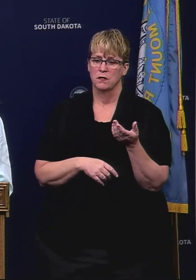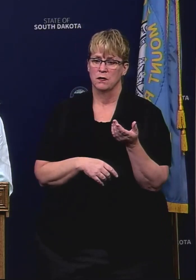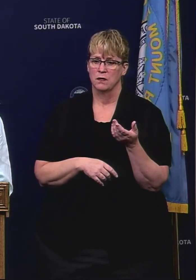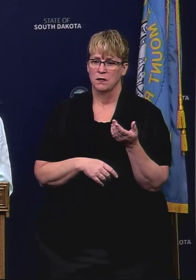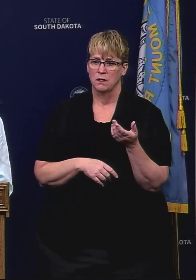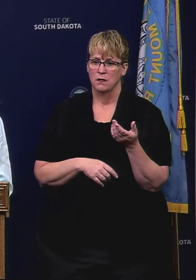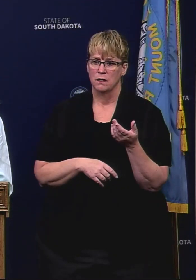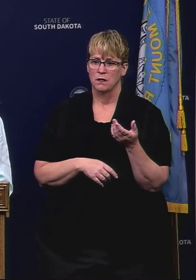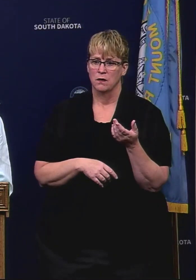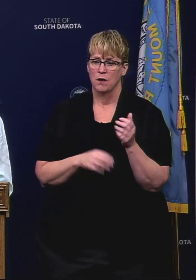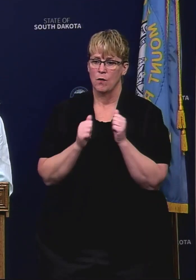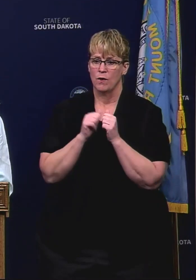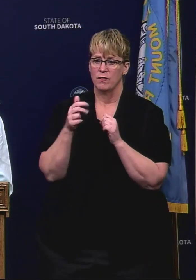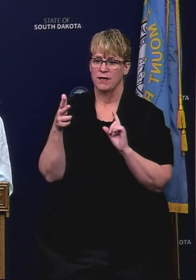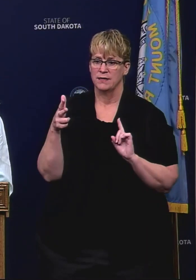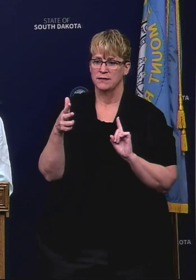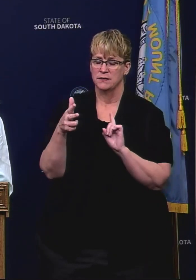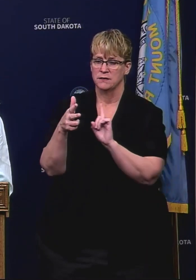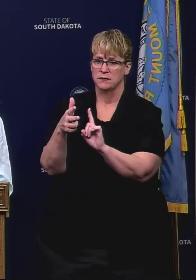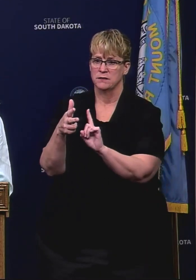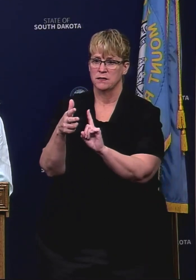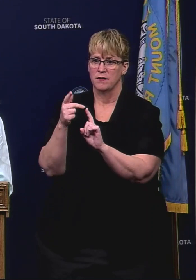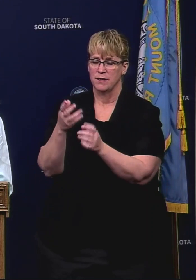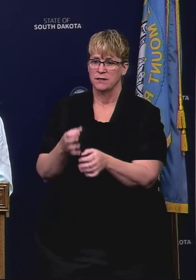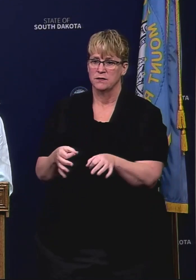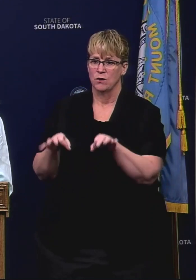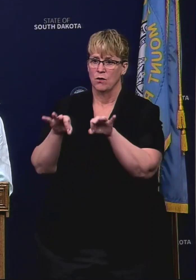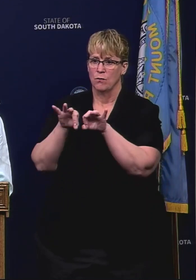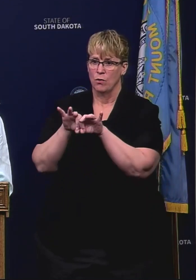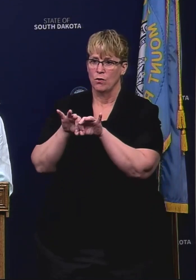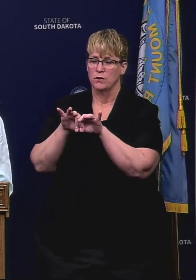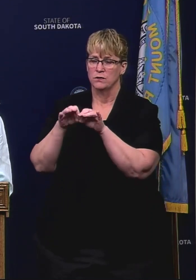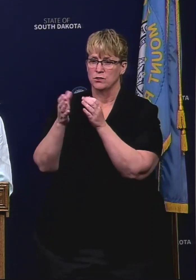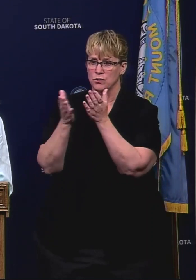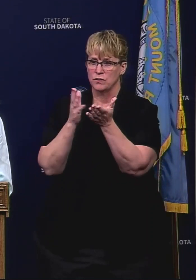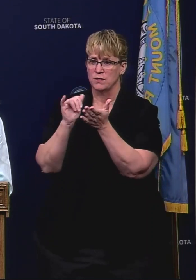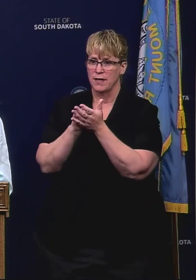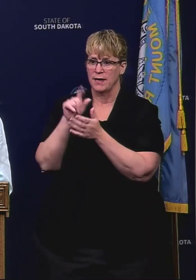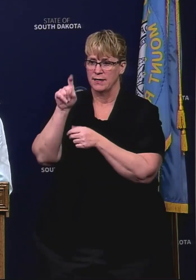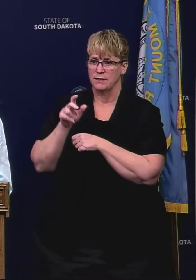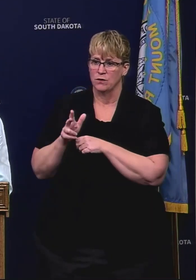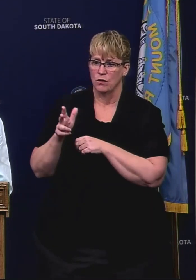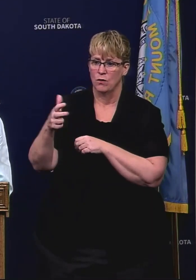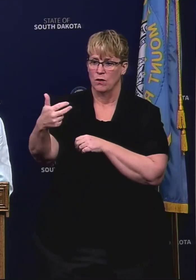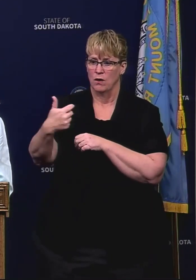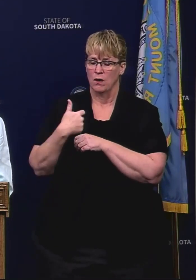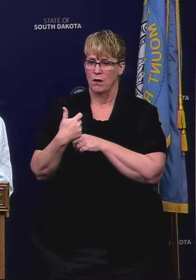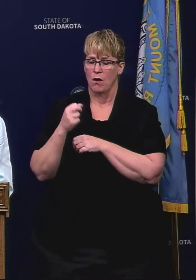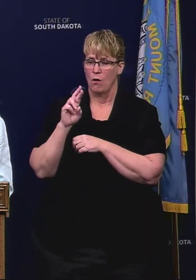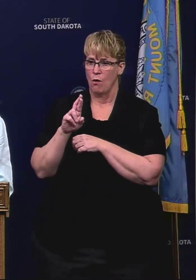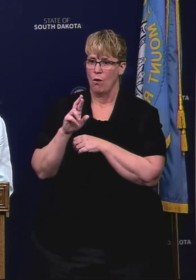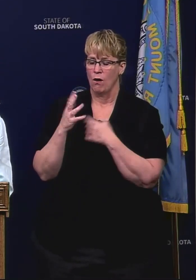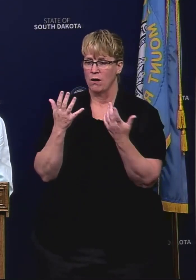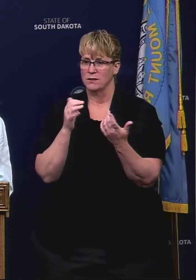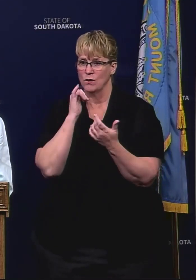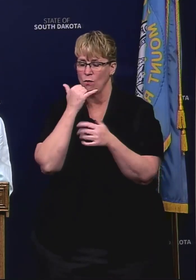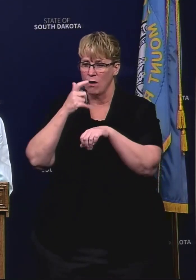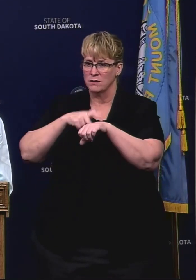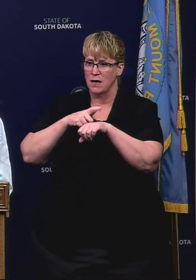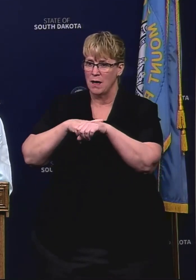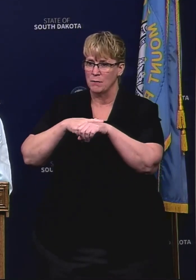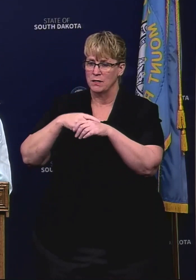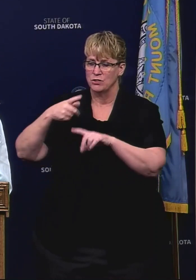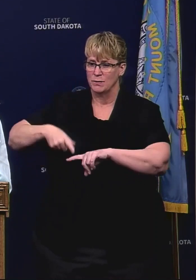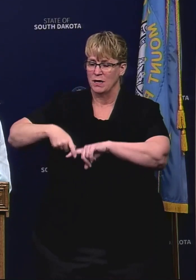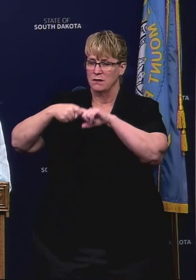make sure with with these checkpoints are you saying that there's essential services that are literally being turned around or are they just being inconvenienced at the checkpoint and are being